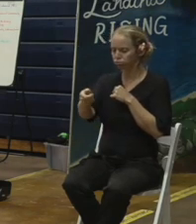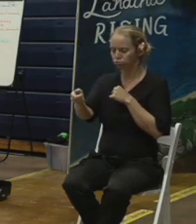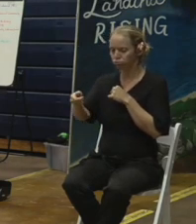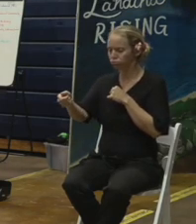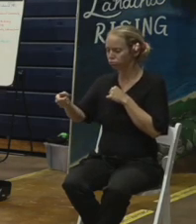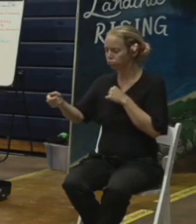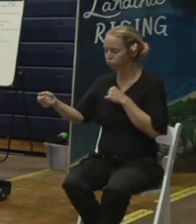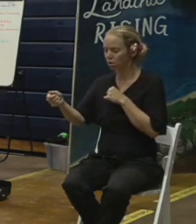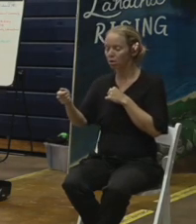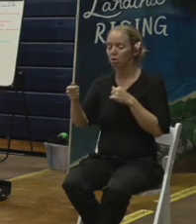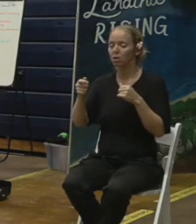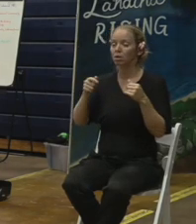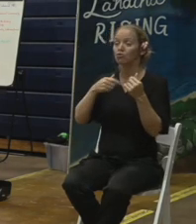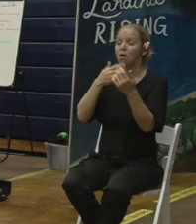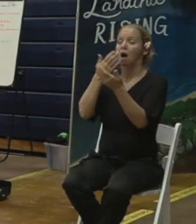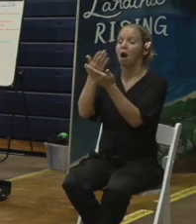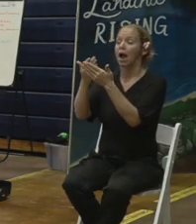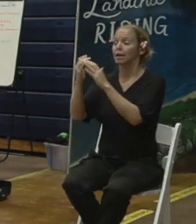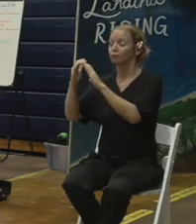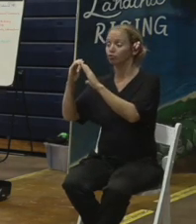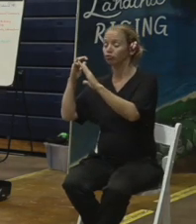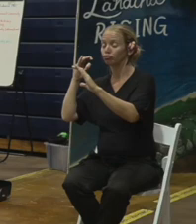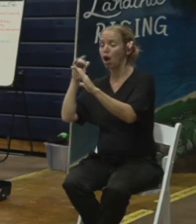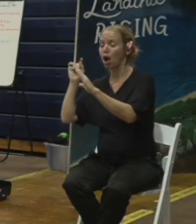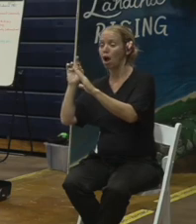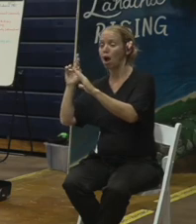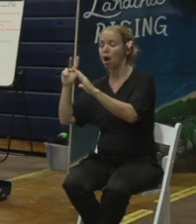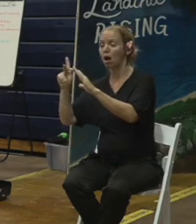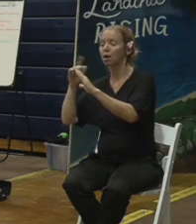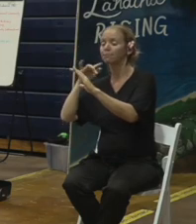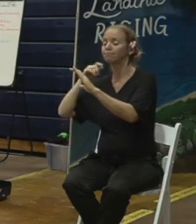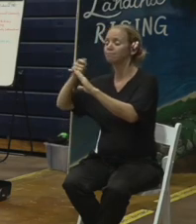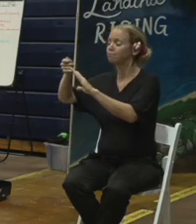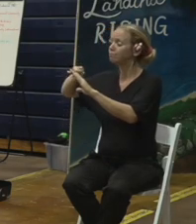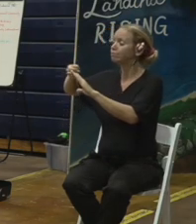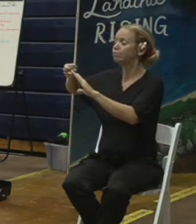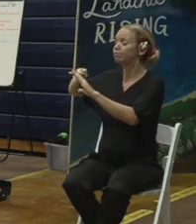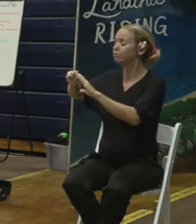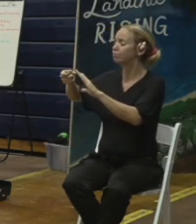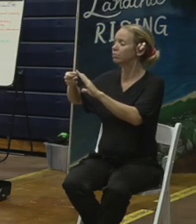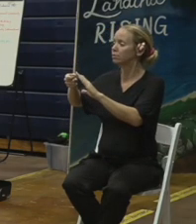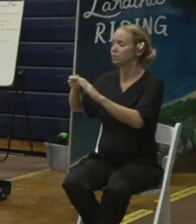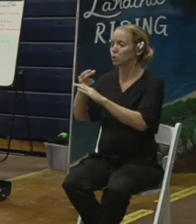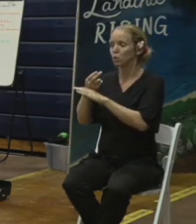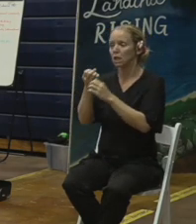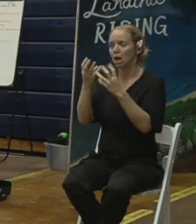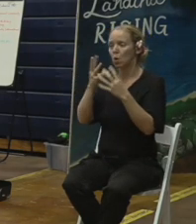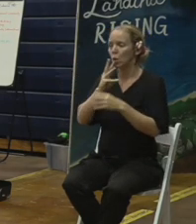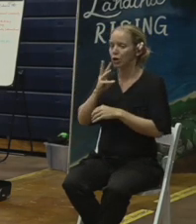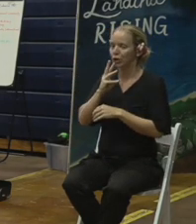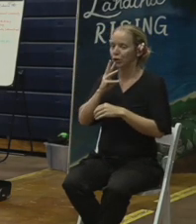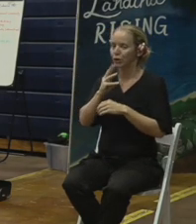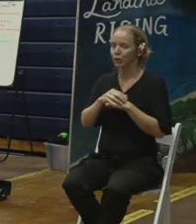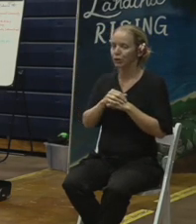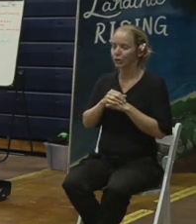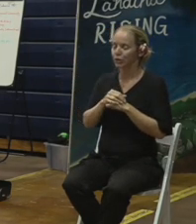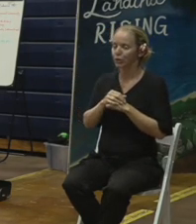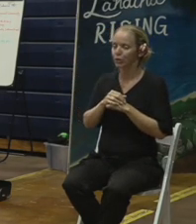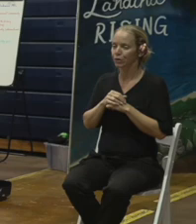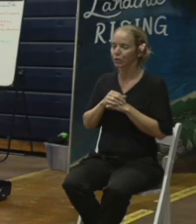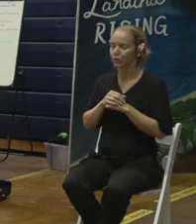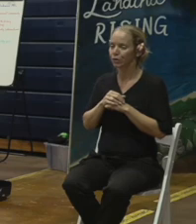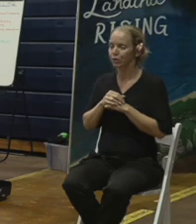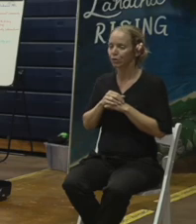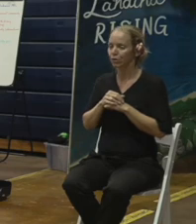the truck it will be additionally wetted down and maintain that as as it does that the